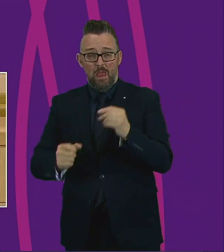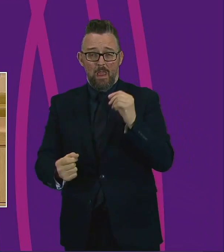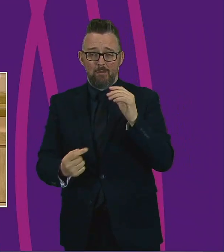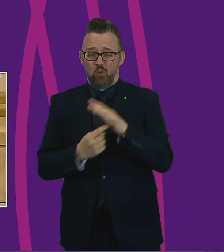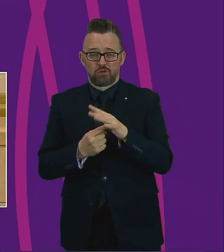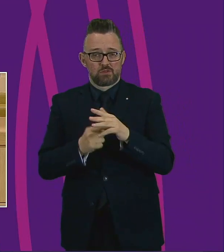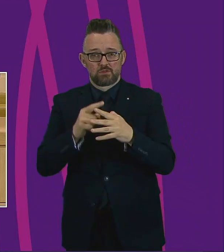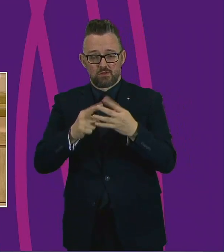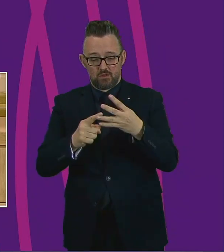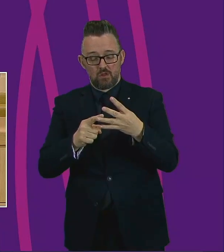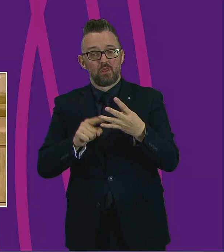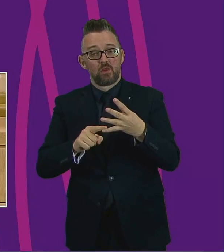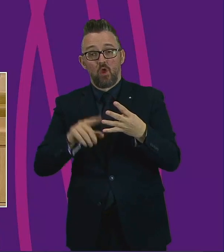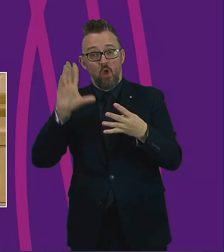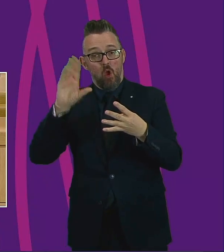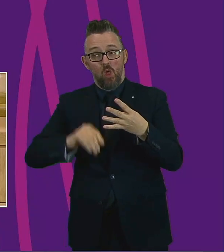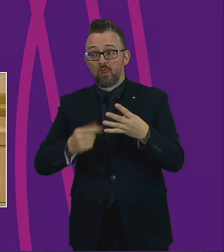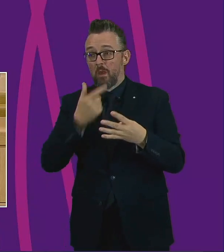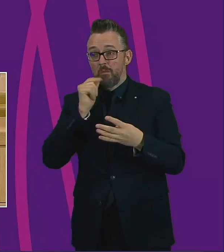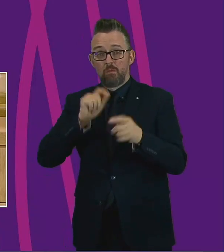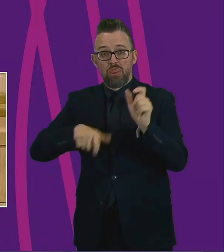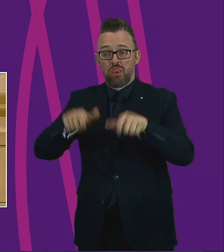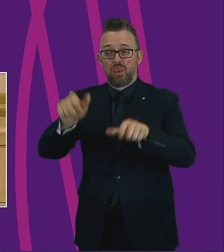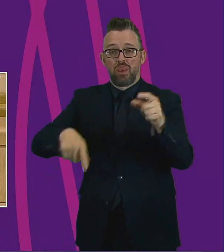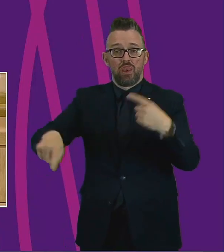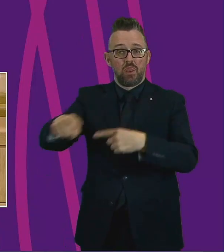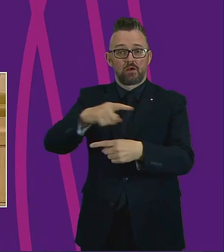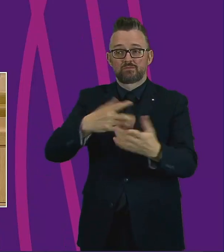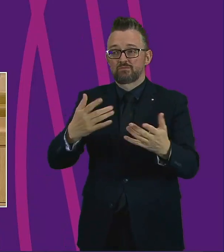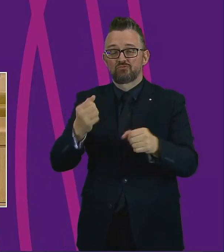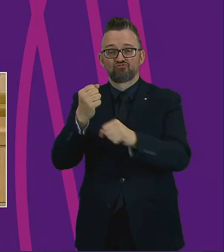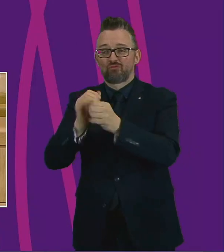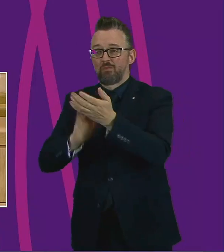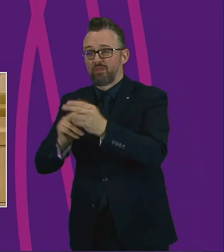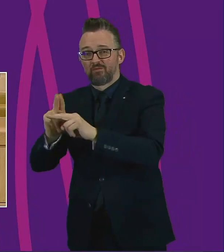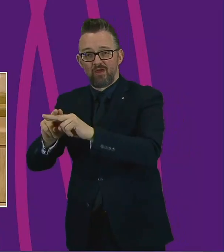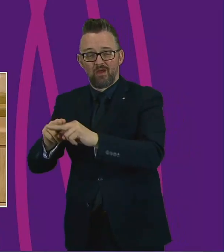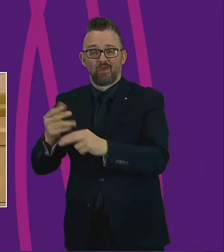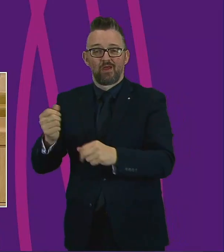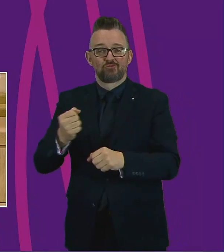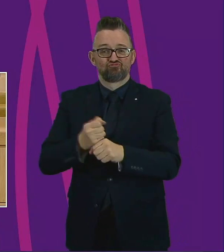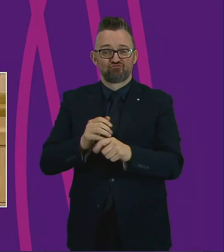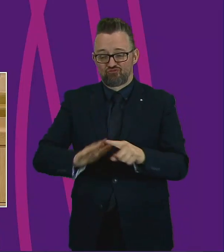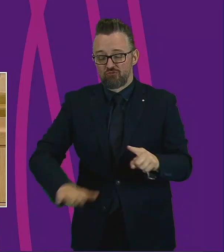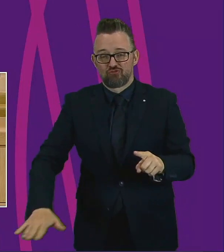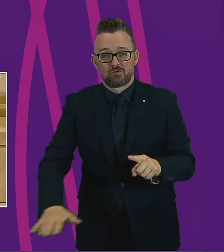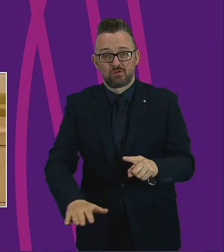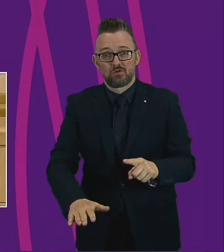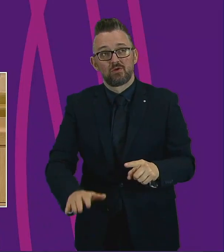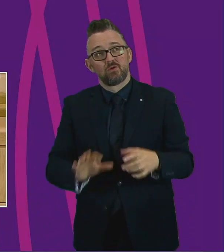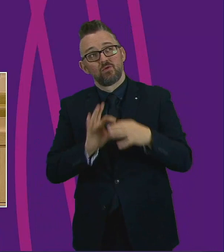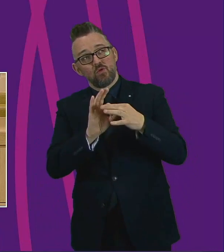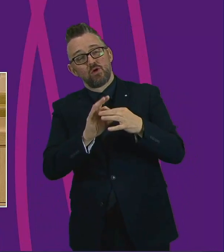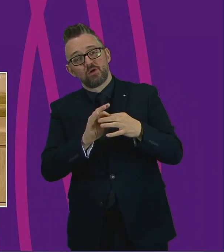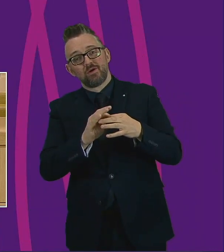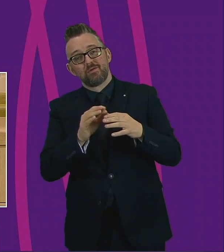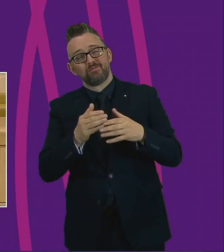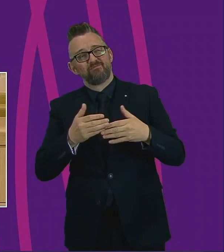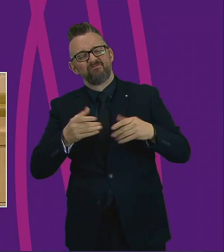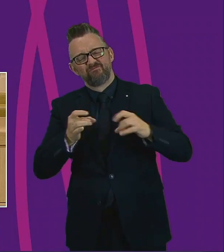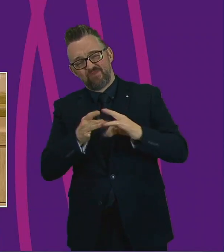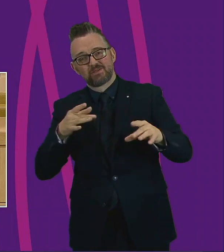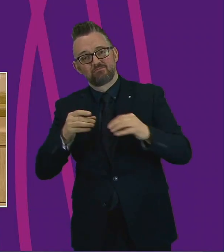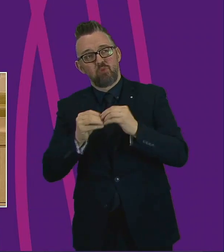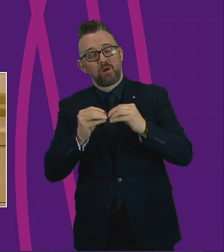critical to all members of our society, from grandparents to their great-grandchildren. So I'm hugely saddened